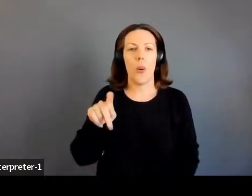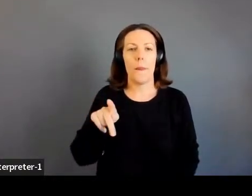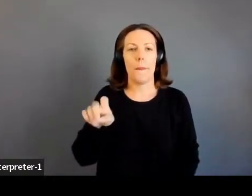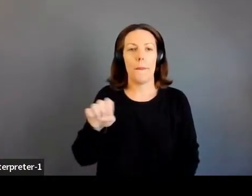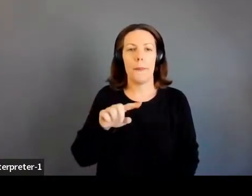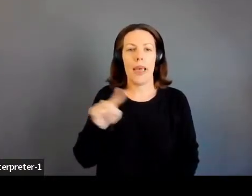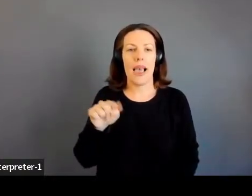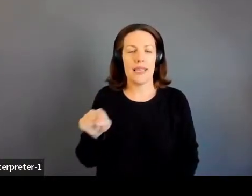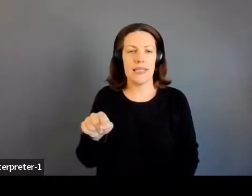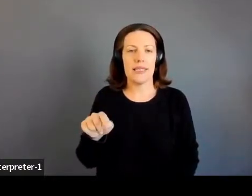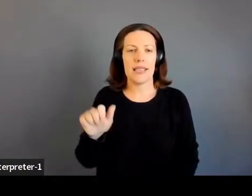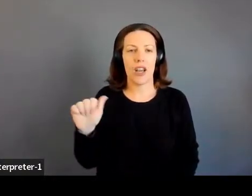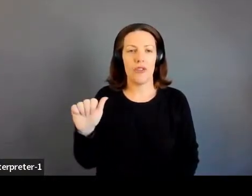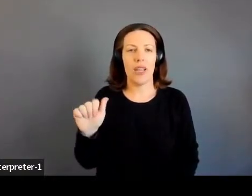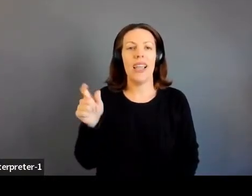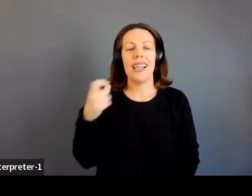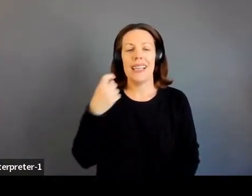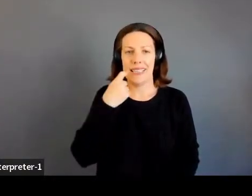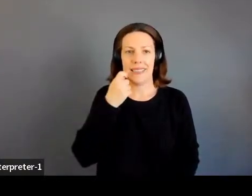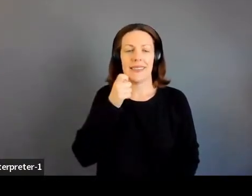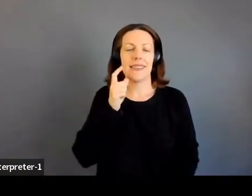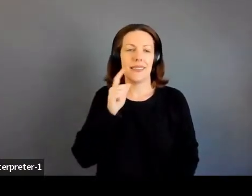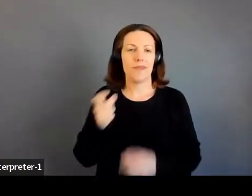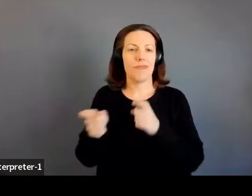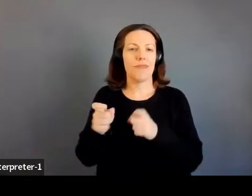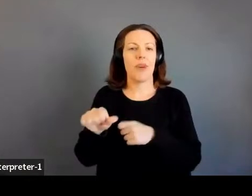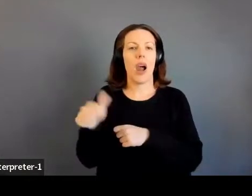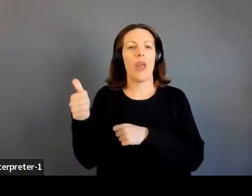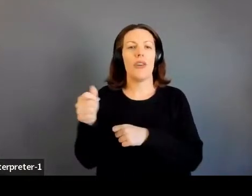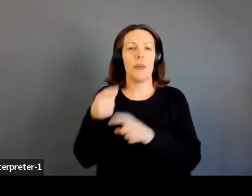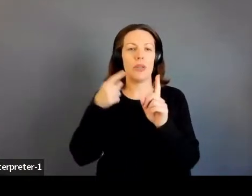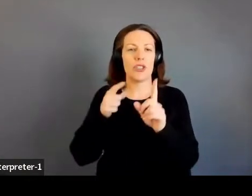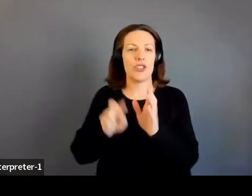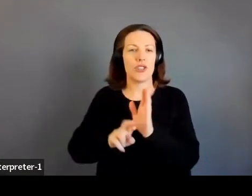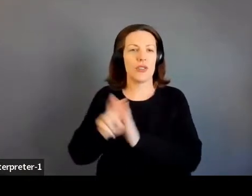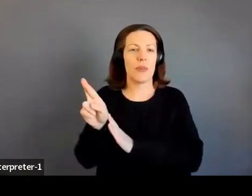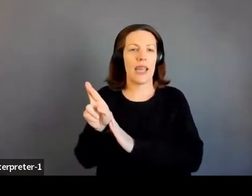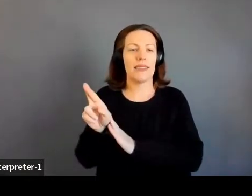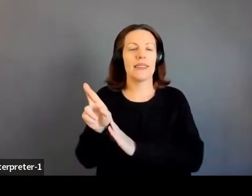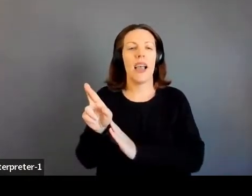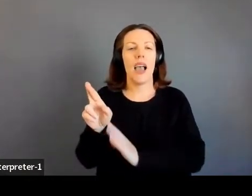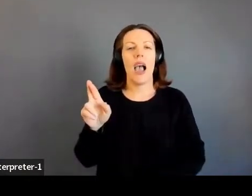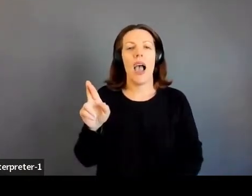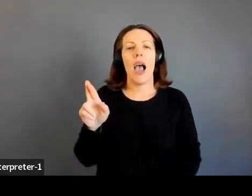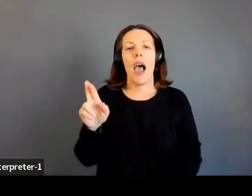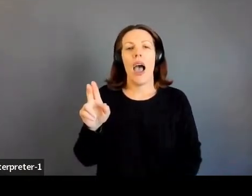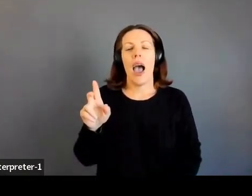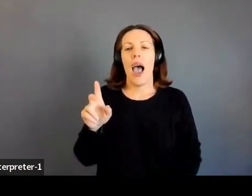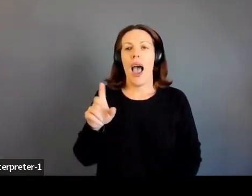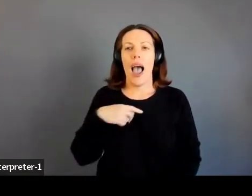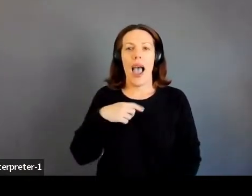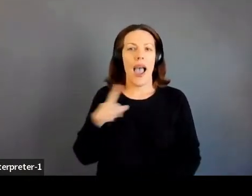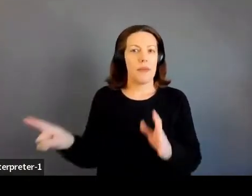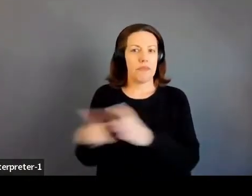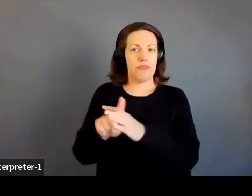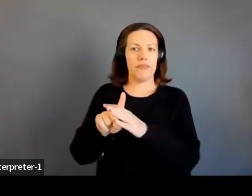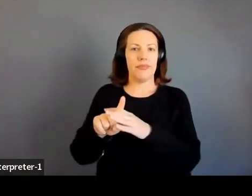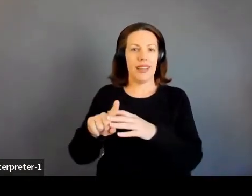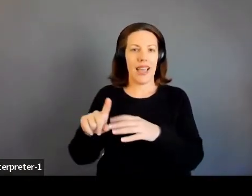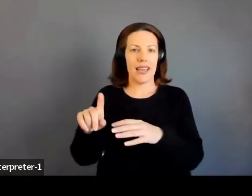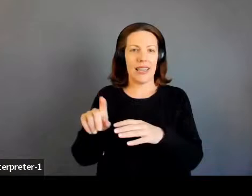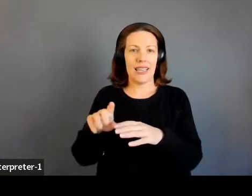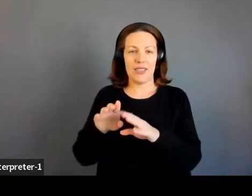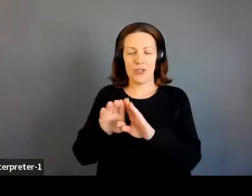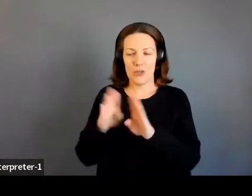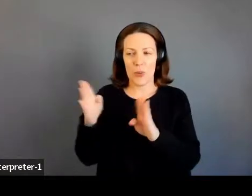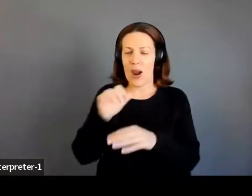has commanded recent Axiom missions to space. I came abruptly announced to his office. And